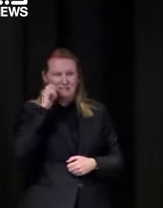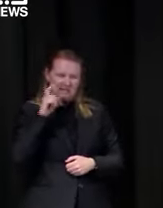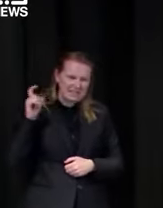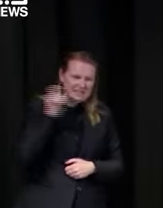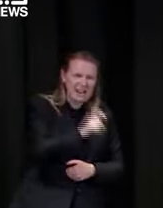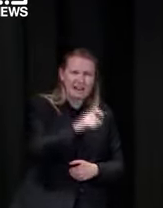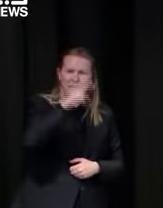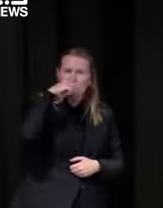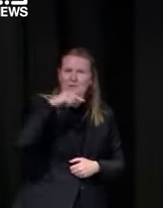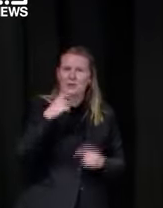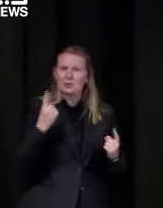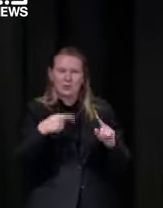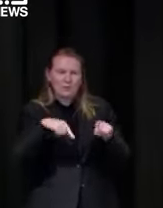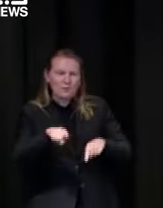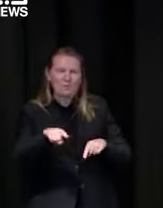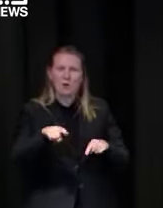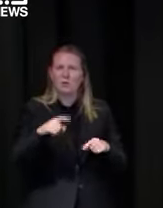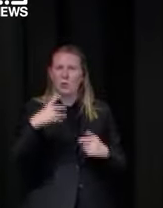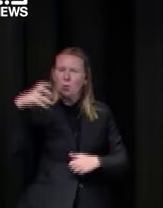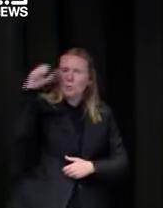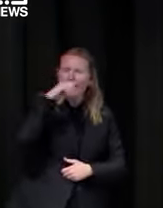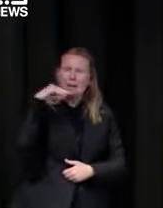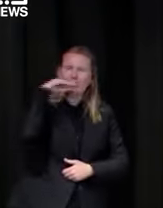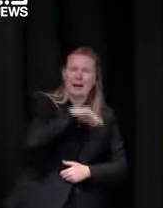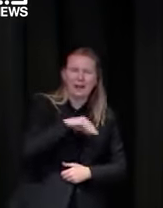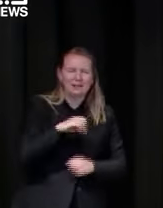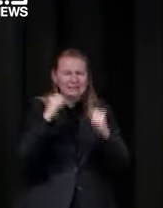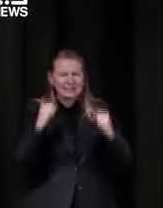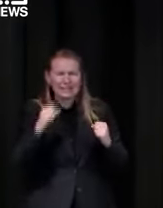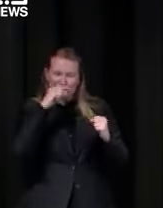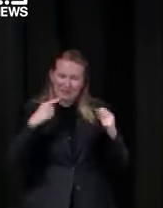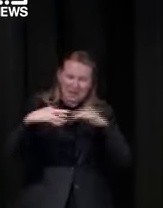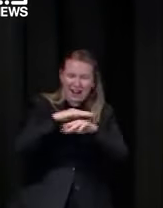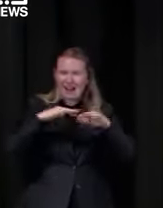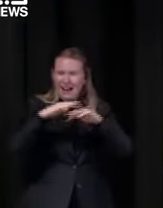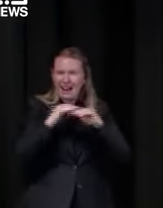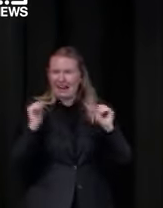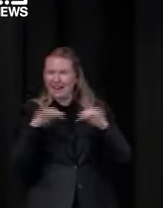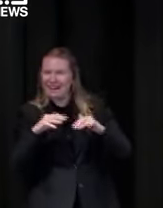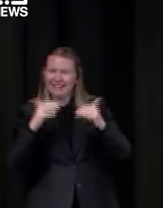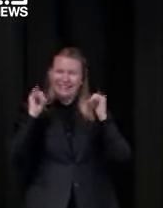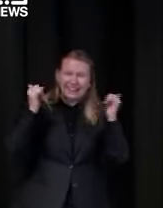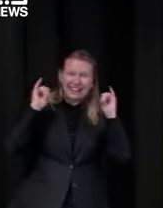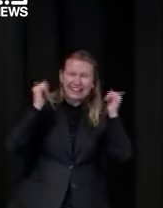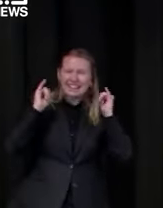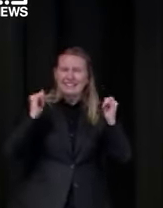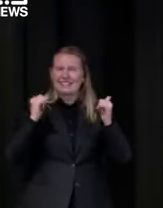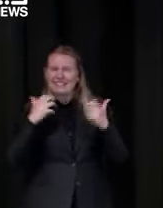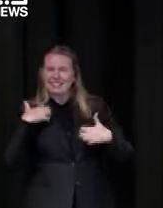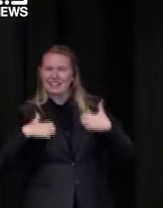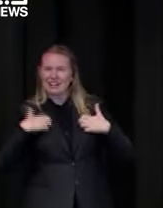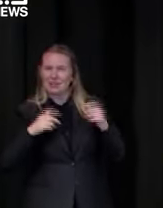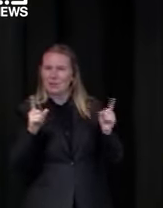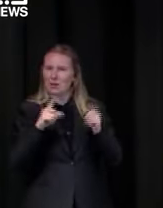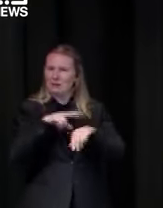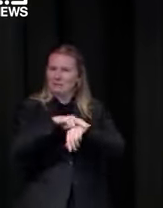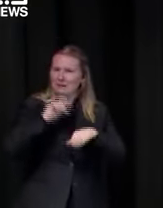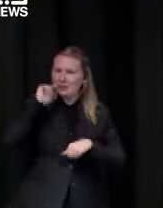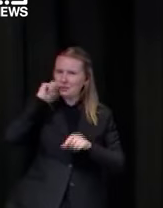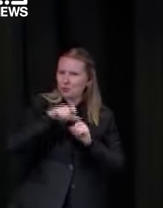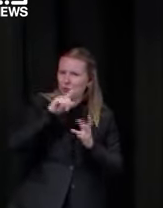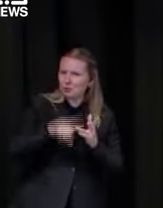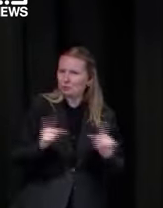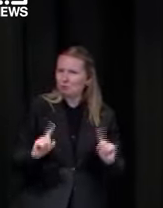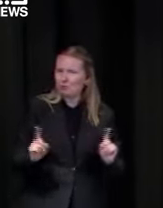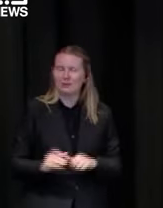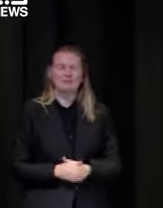will you know will police be cutting them well let me just say this police matters are matters for police so you have to talk to them about what they're going to do in an operational sense and